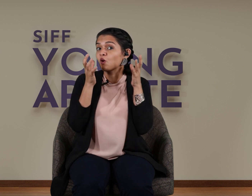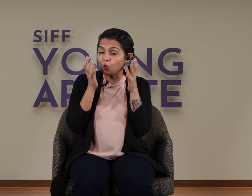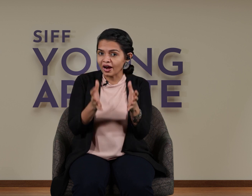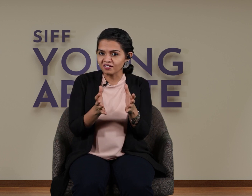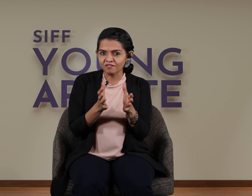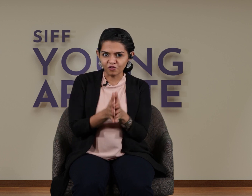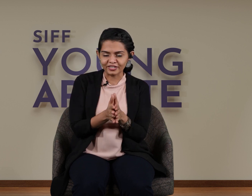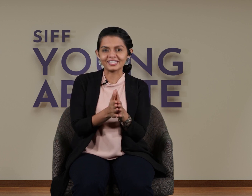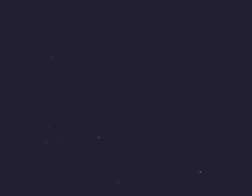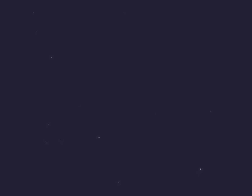one voice